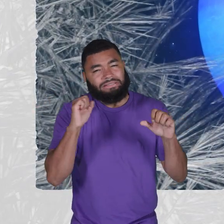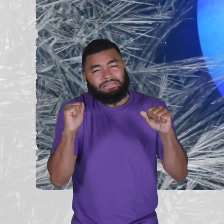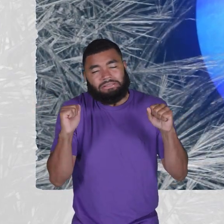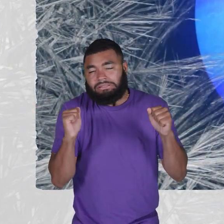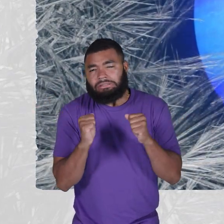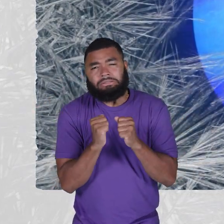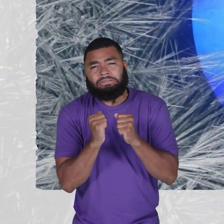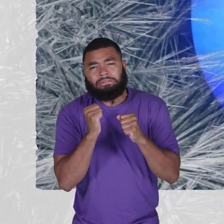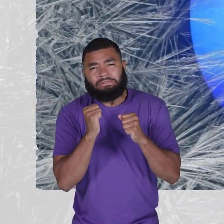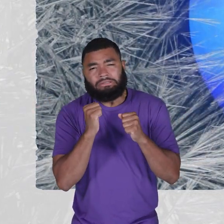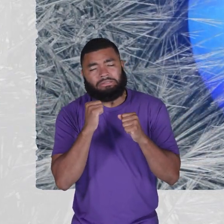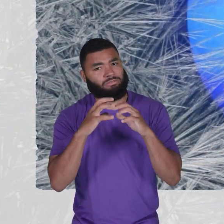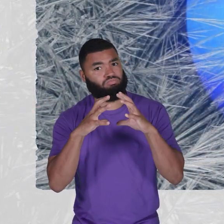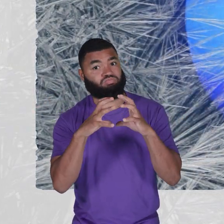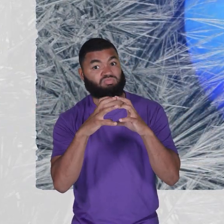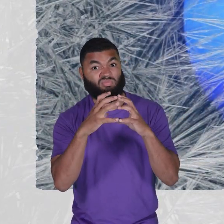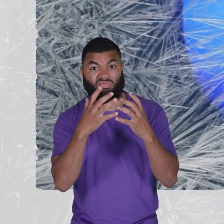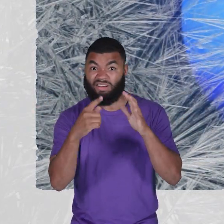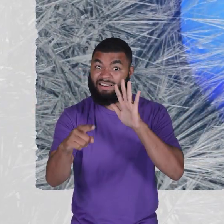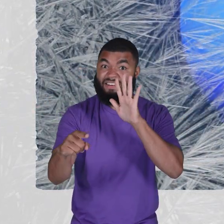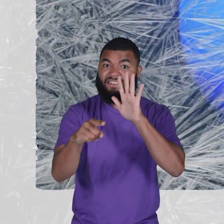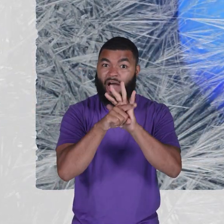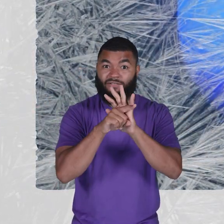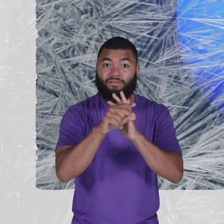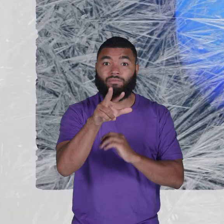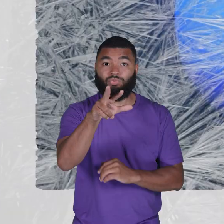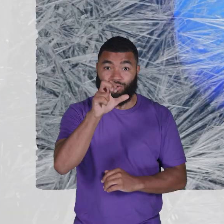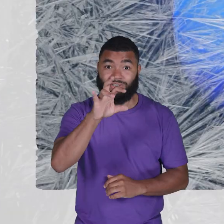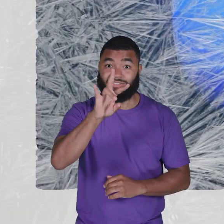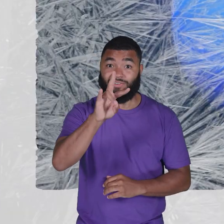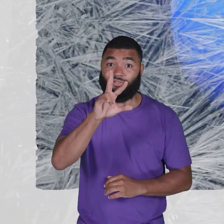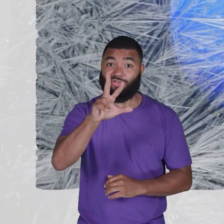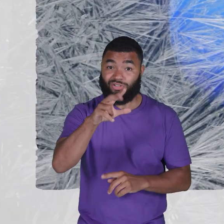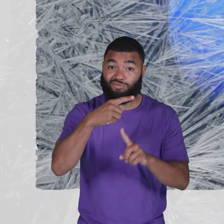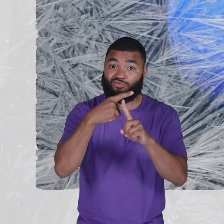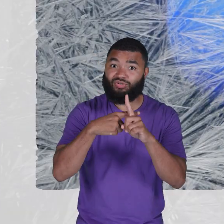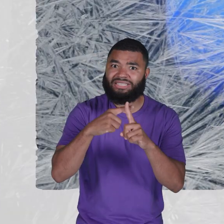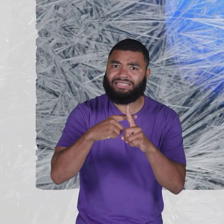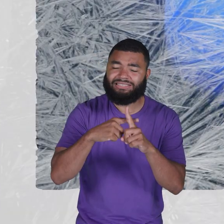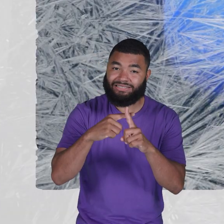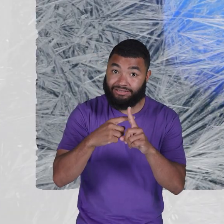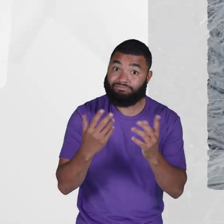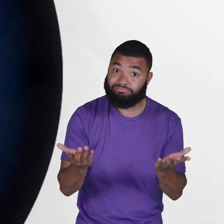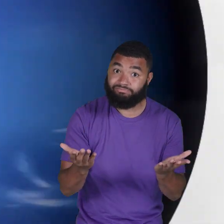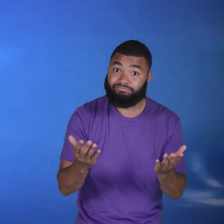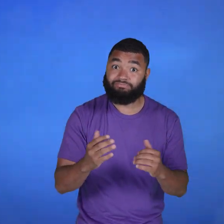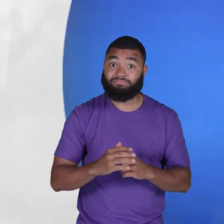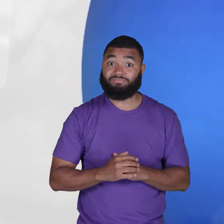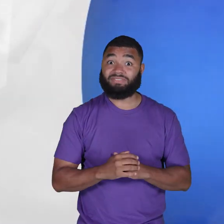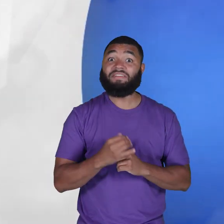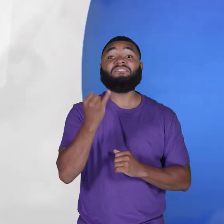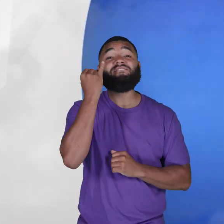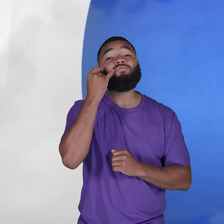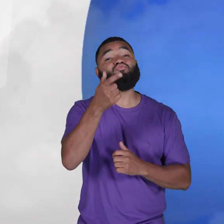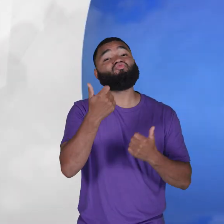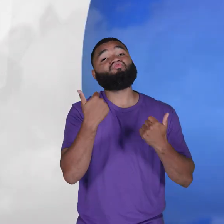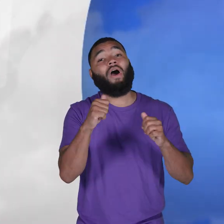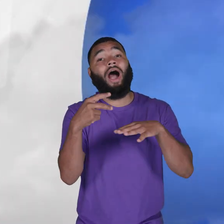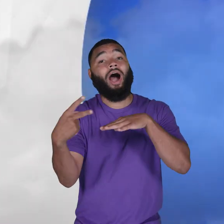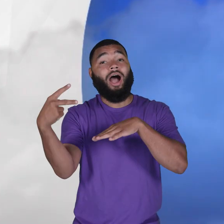planet with temperature sinking as low as negative 373 degrees Fahrenheit. Also, if you tried to stand on